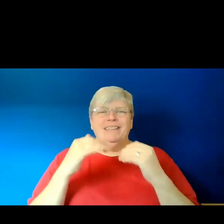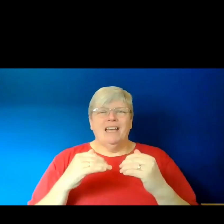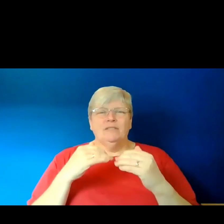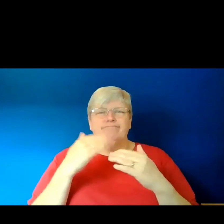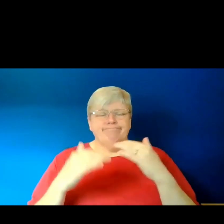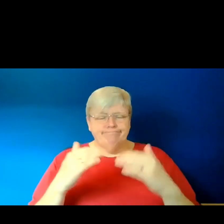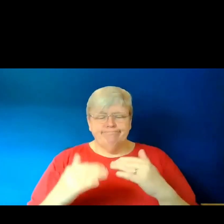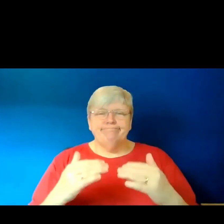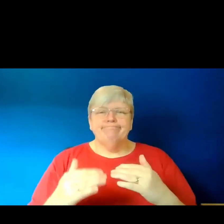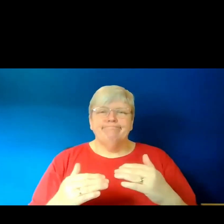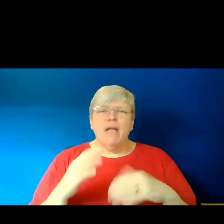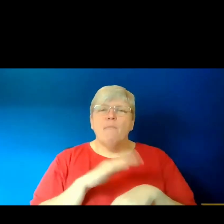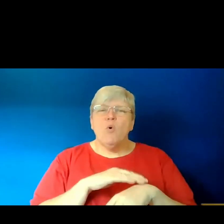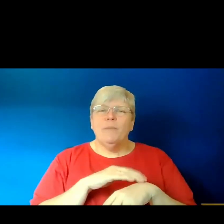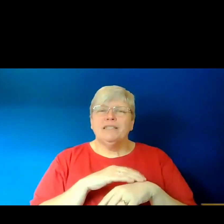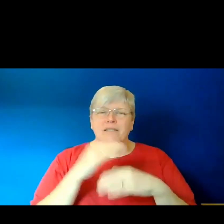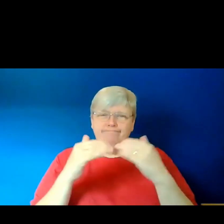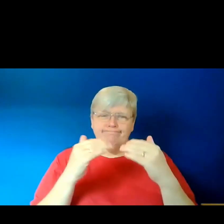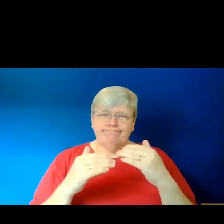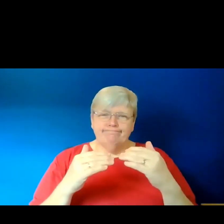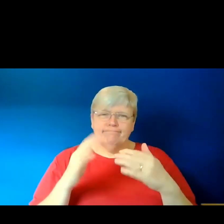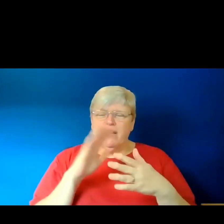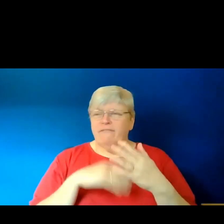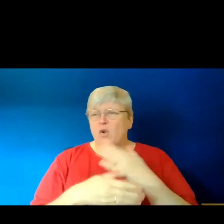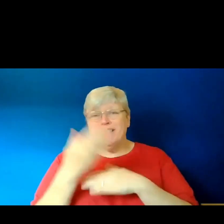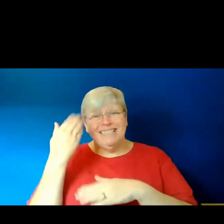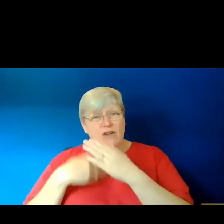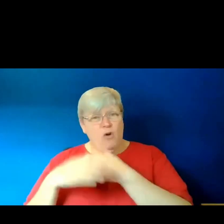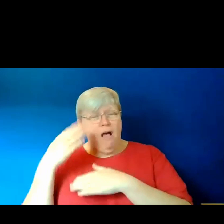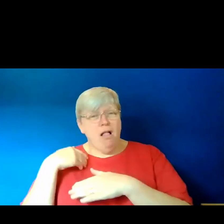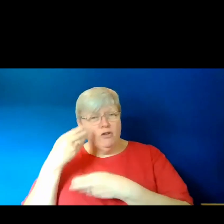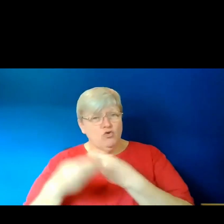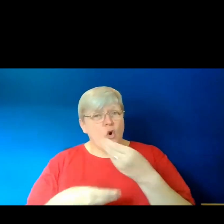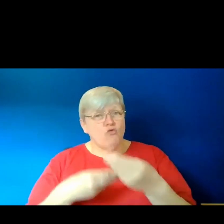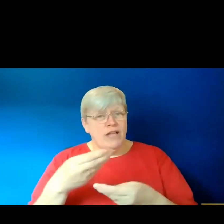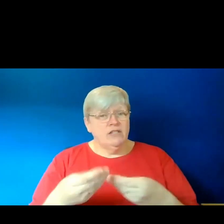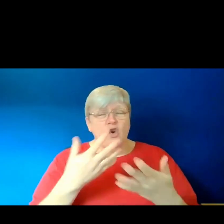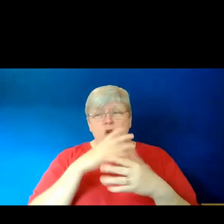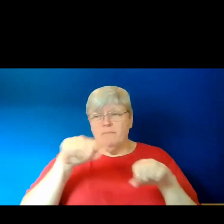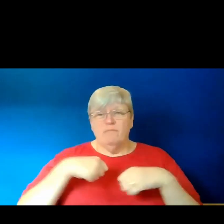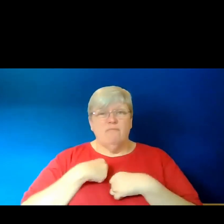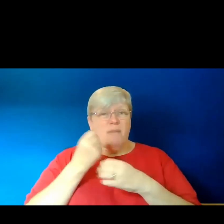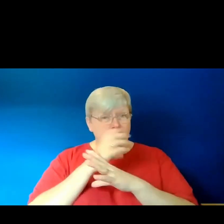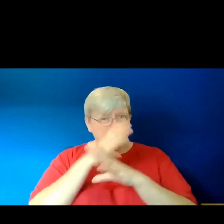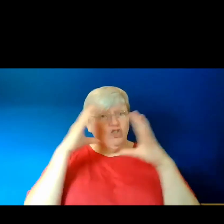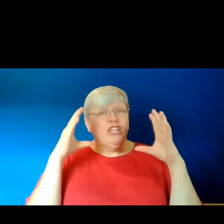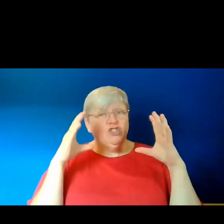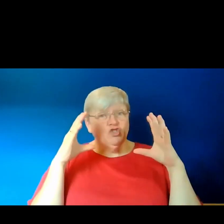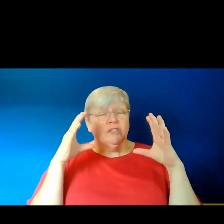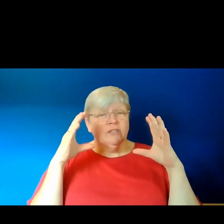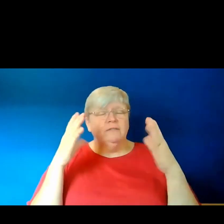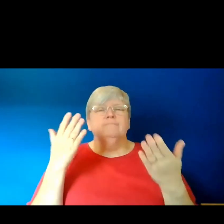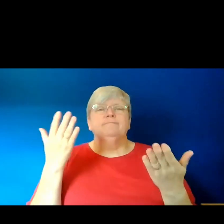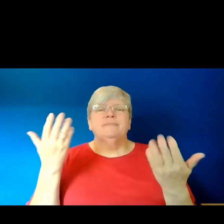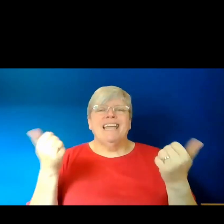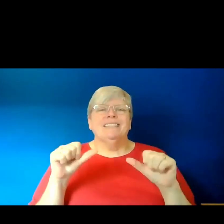seminal moments, so whether from historical accounts or from my own imagination. And I